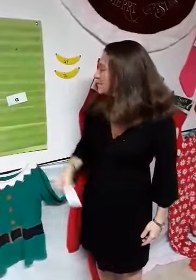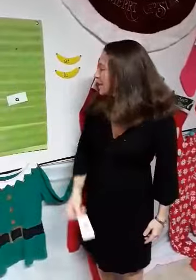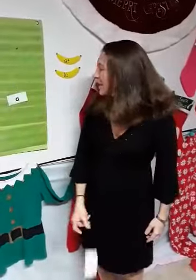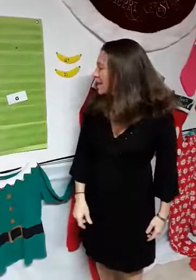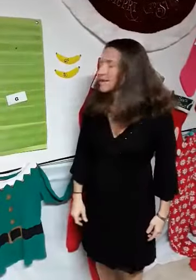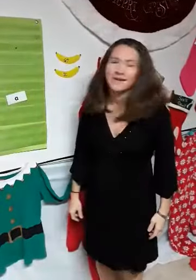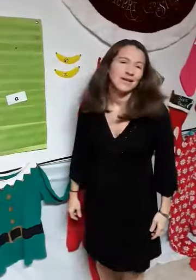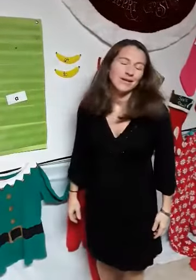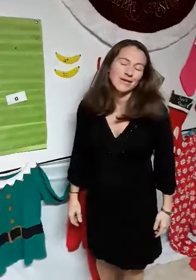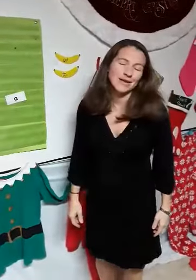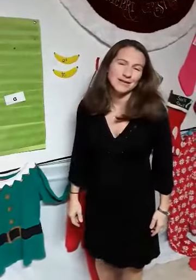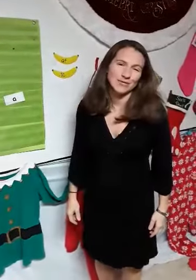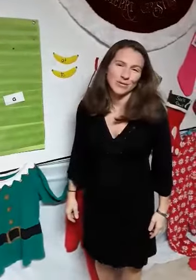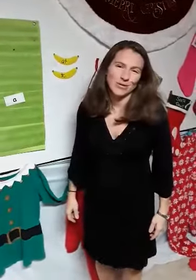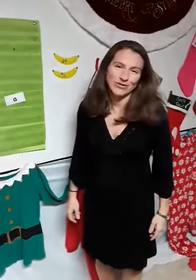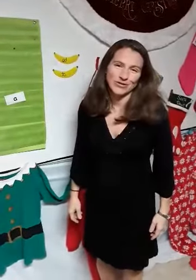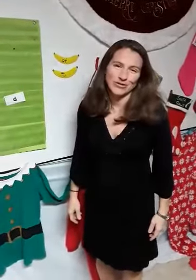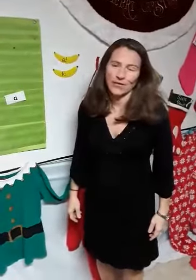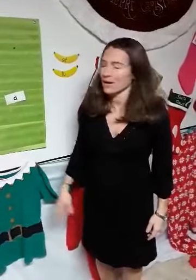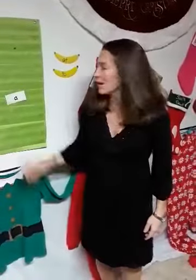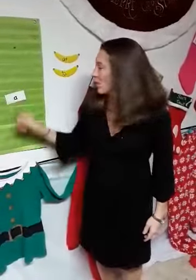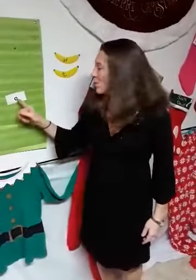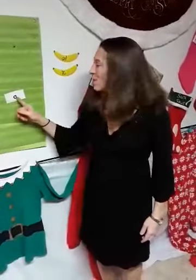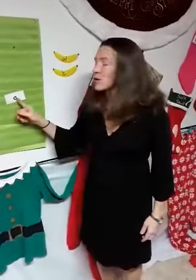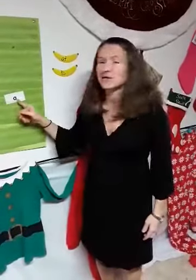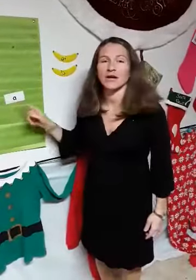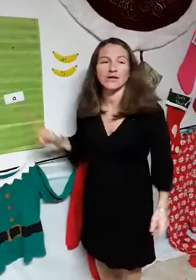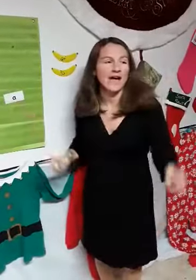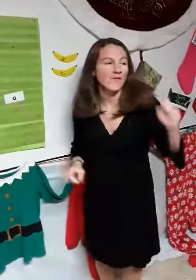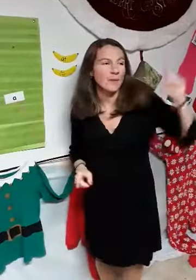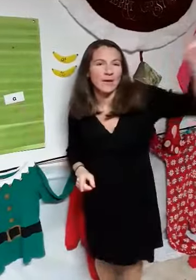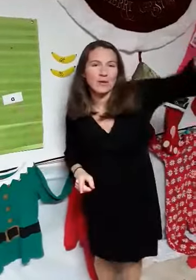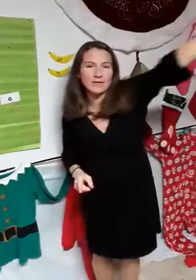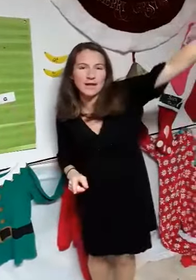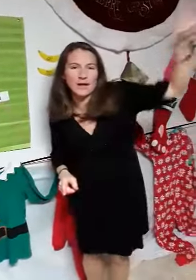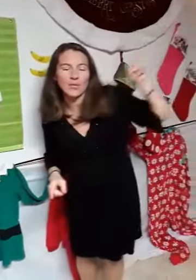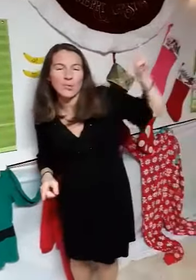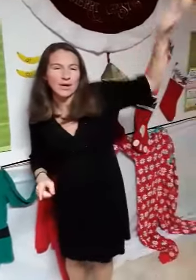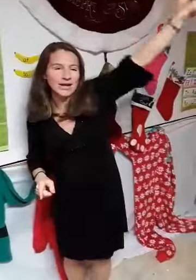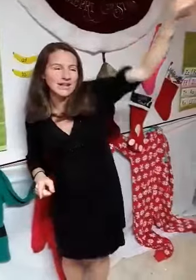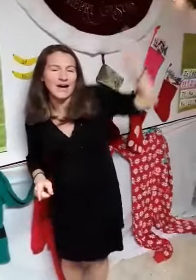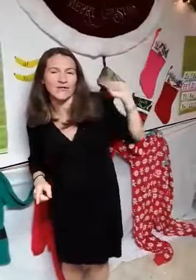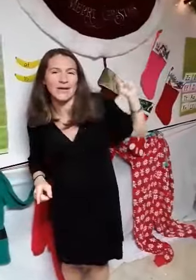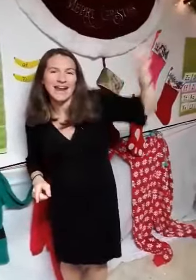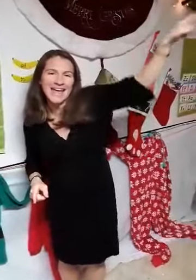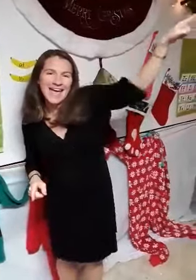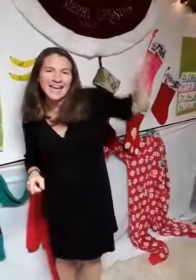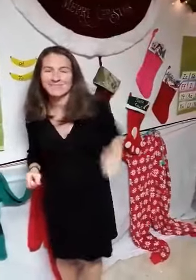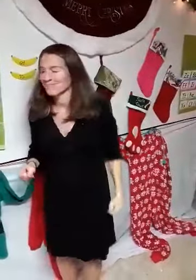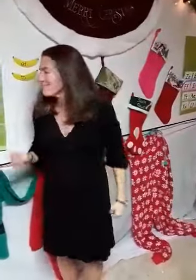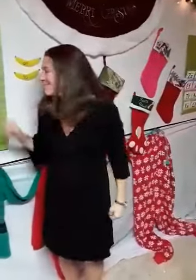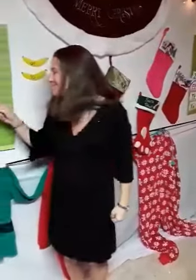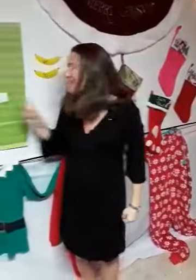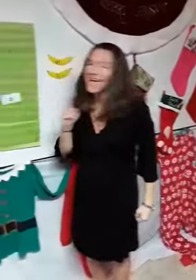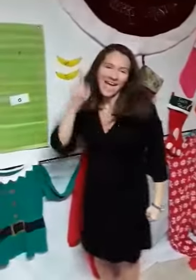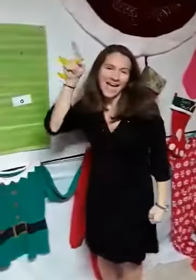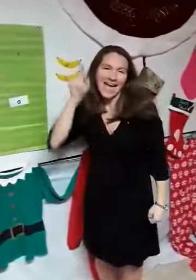And, easiest one most children already know. The first letter in the alphabet. We pretend like we're pointing at the alphabet. A. A.